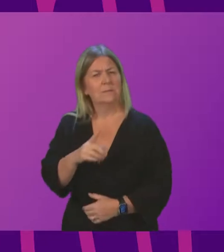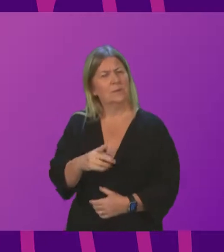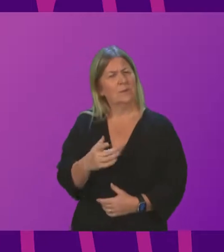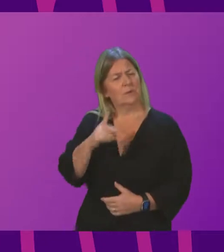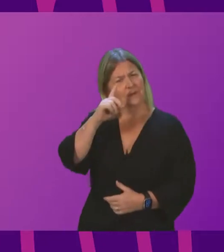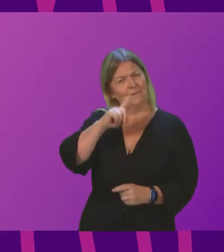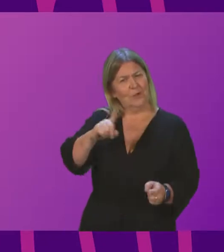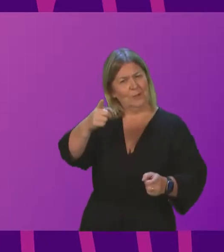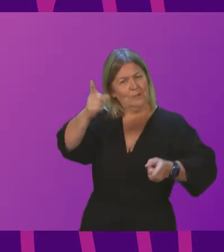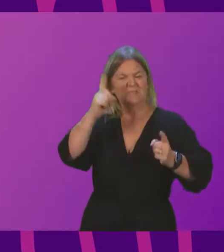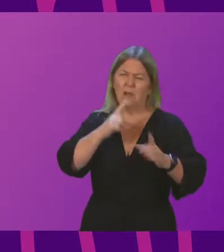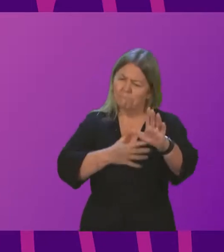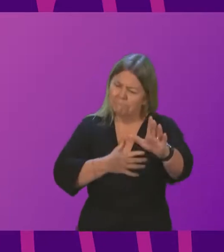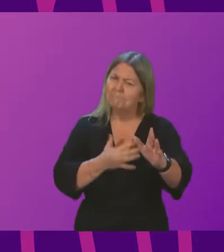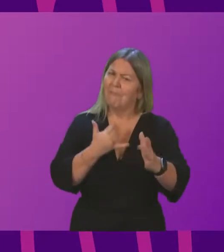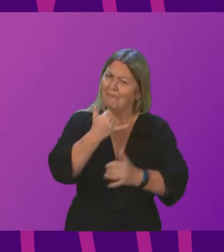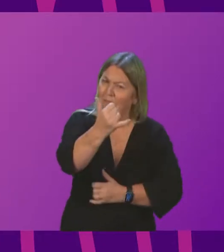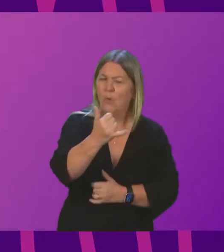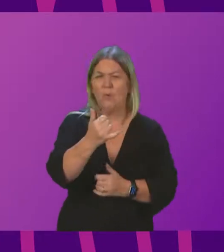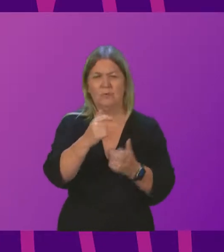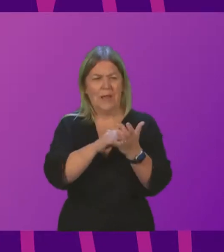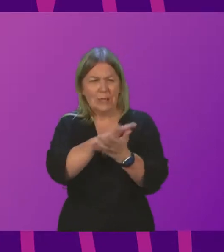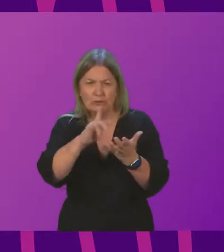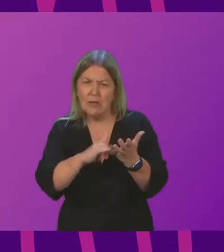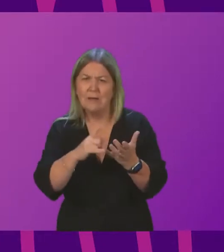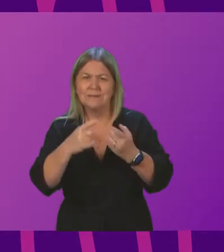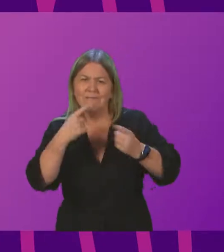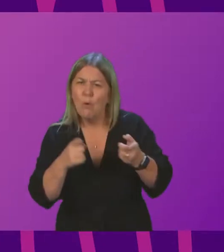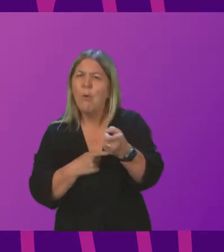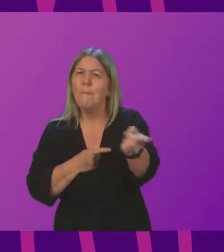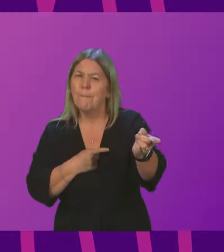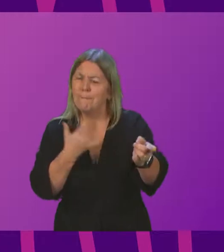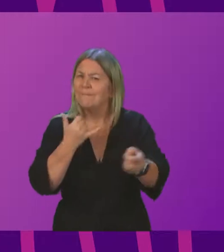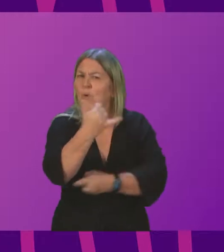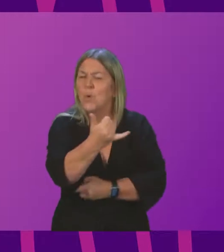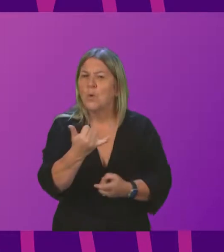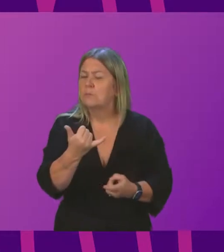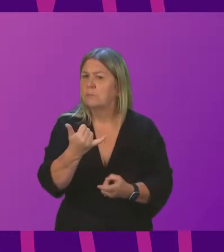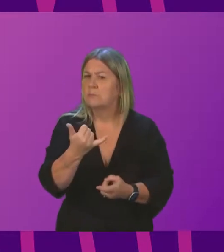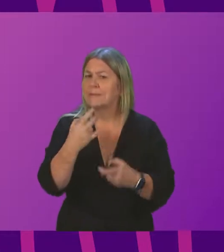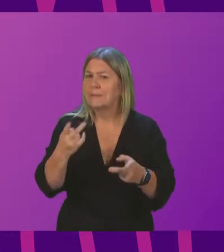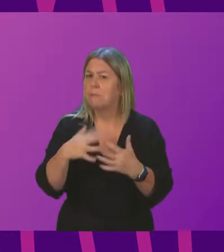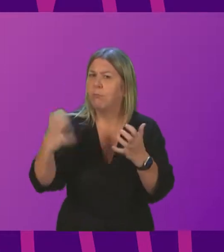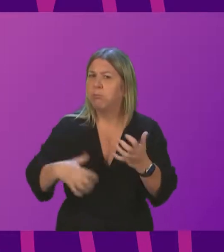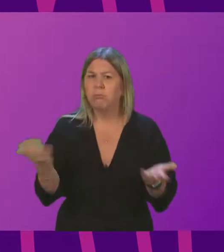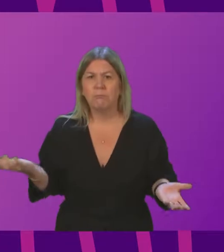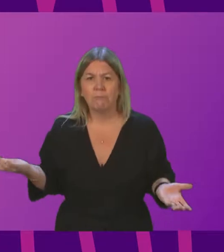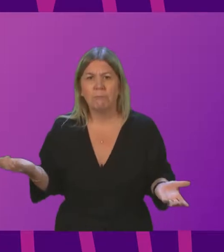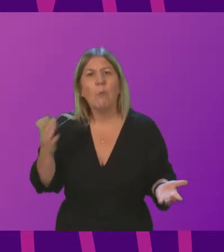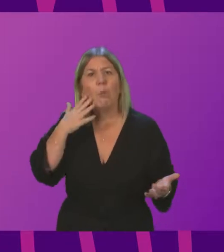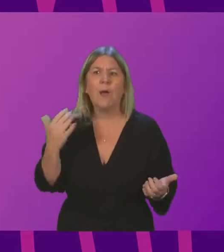phone NHS informed this week to get an appointment, the system wasn't functioning. Can she tell us when it will be fixed?